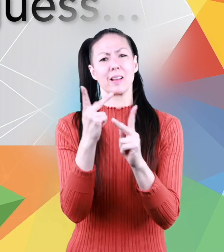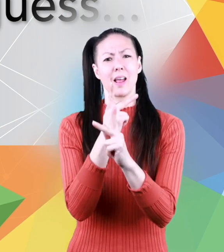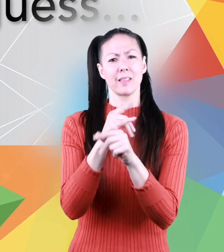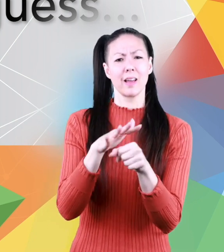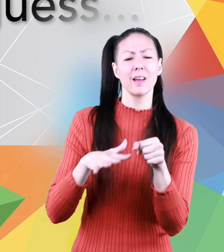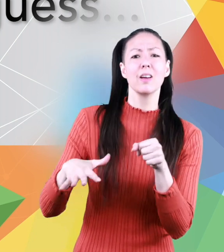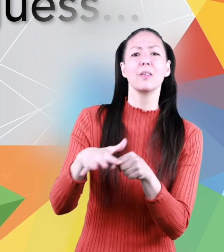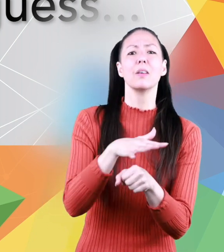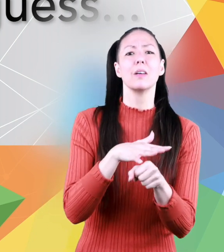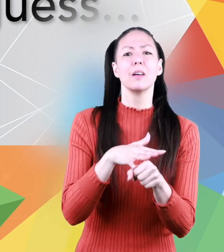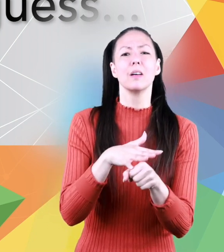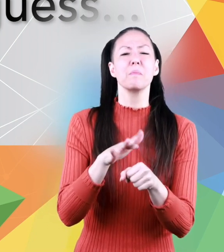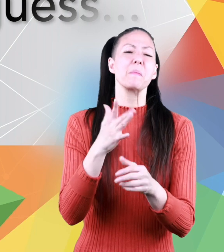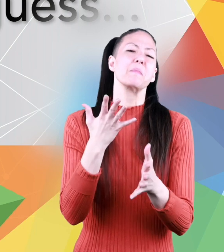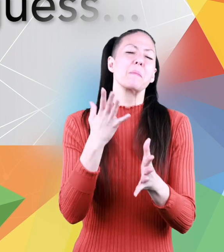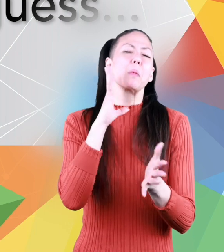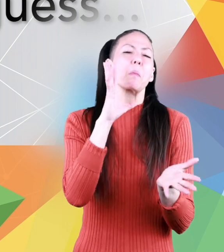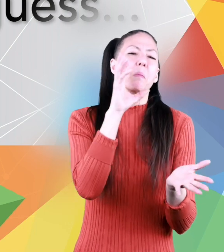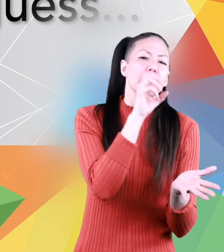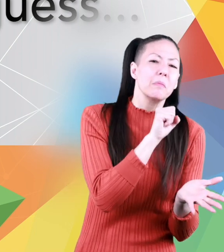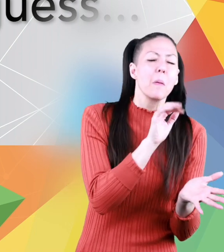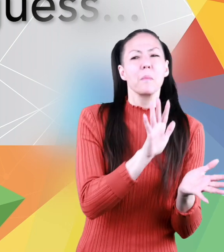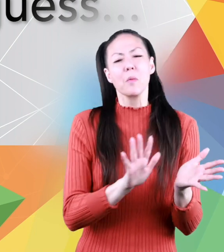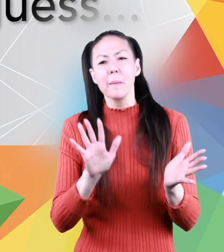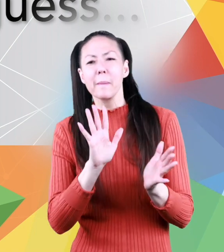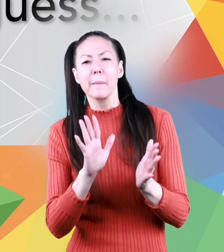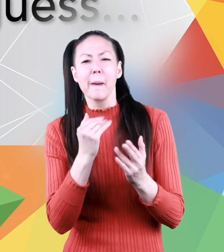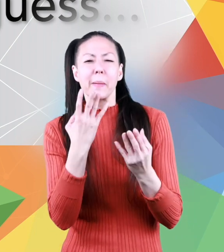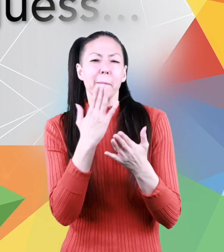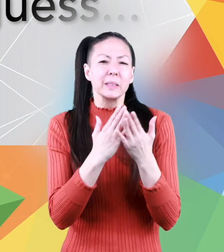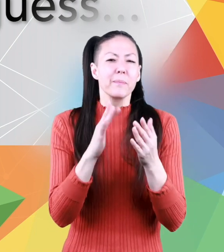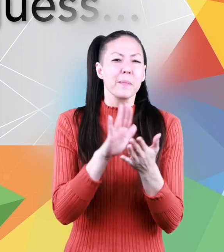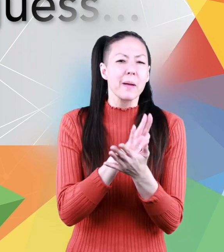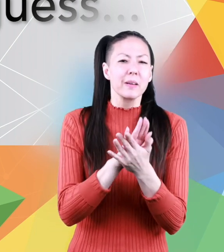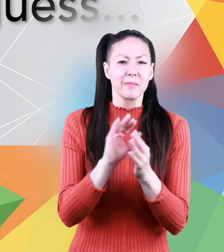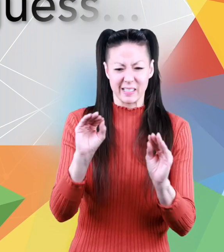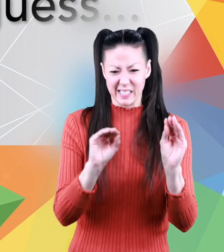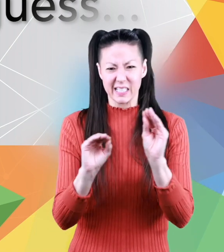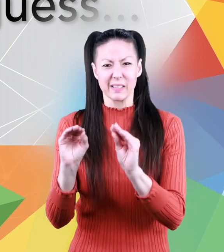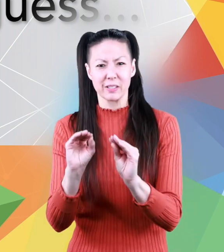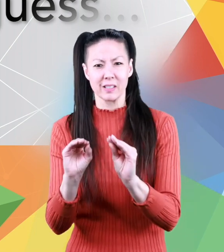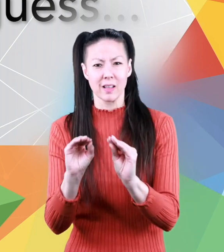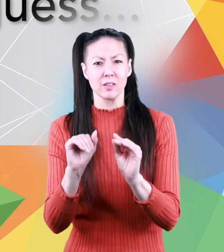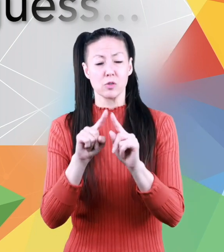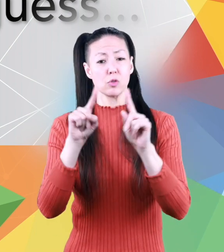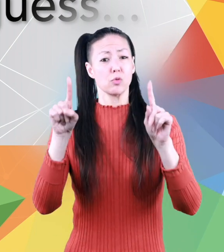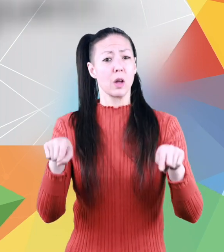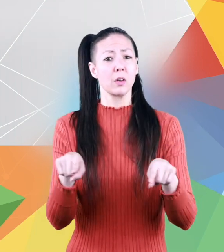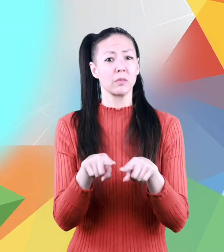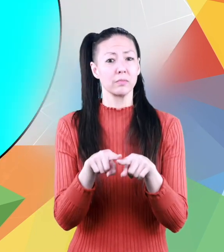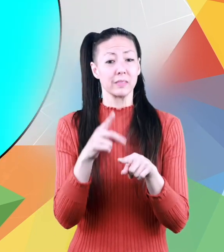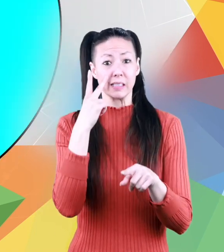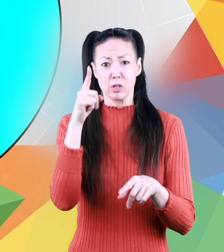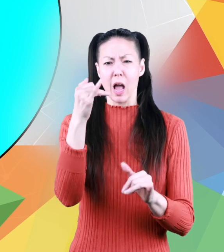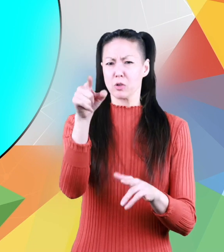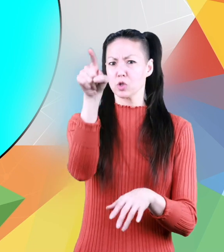area but you have to approximate or guess how many pieces when put together make a square see this circle